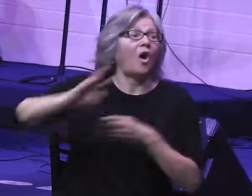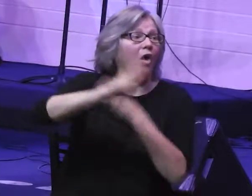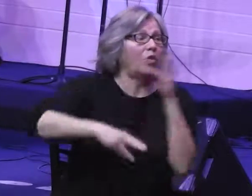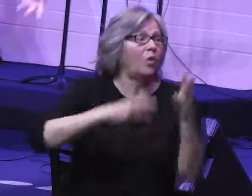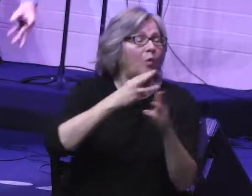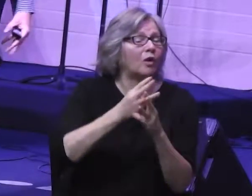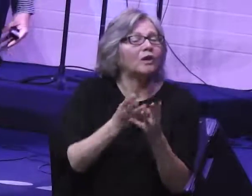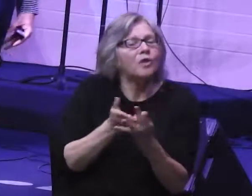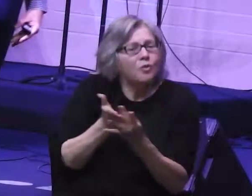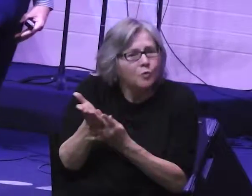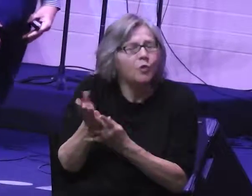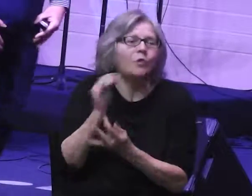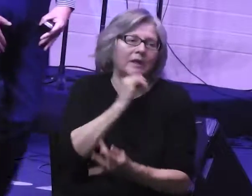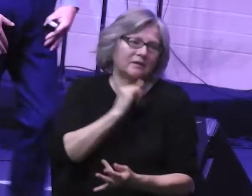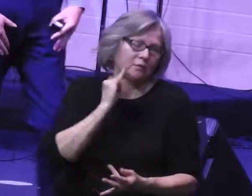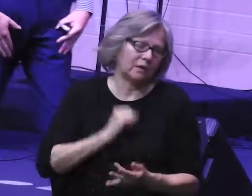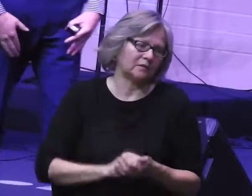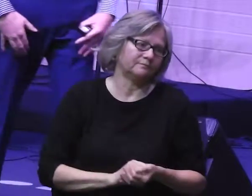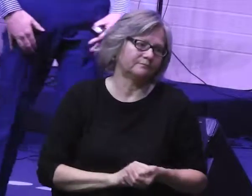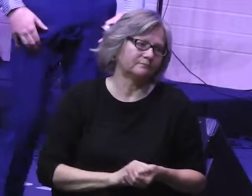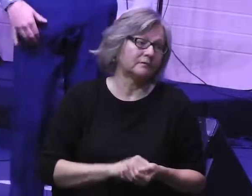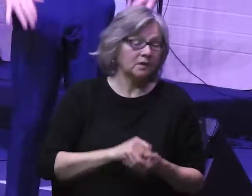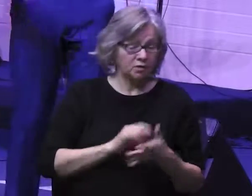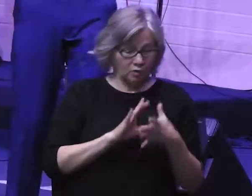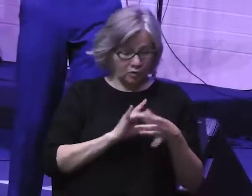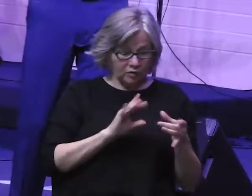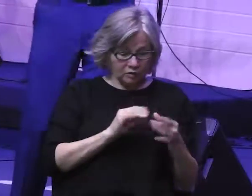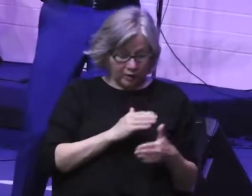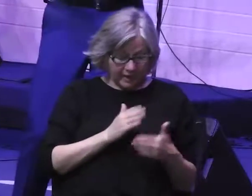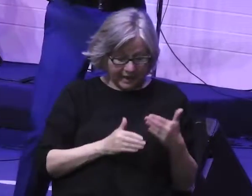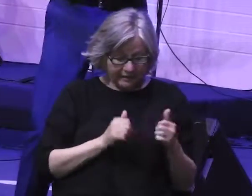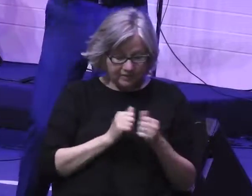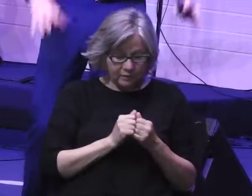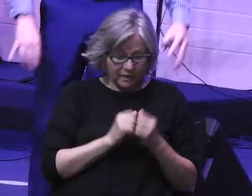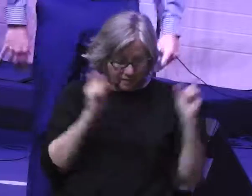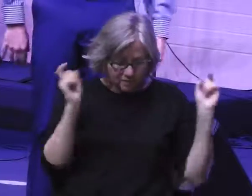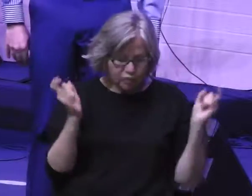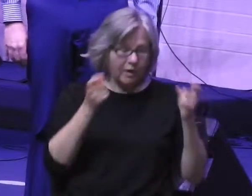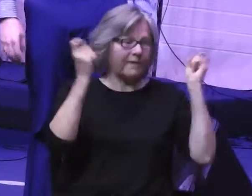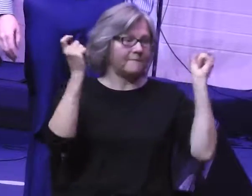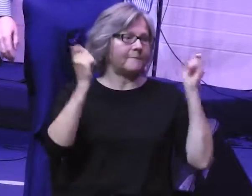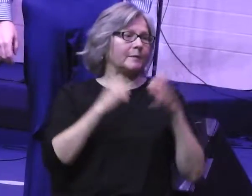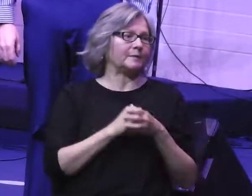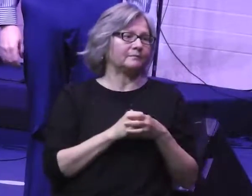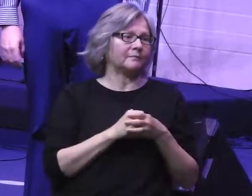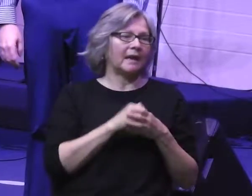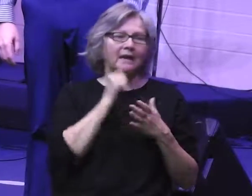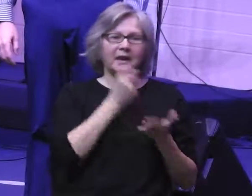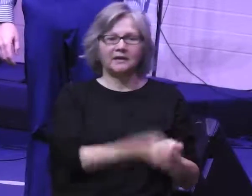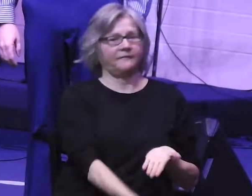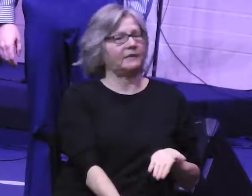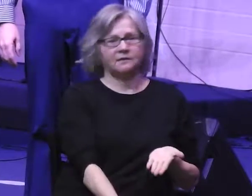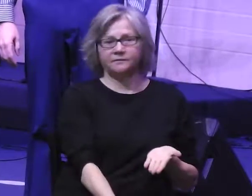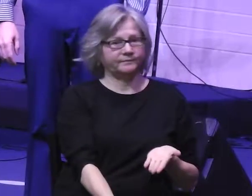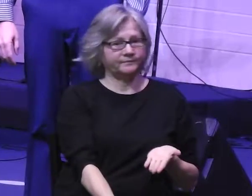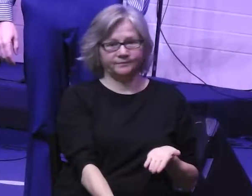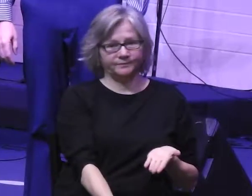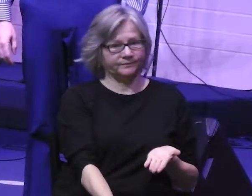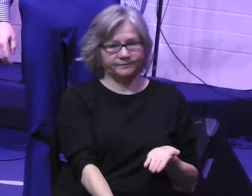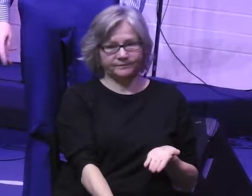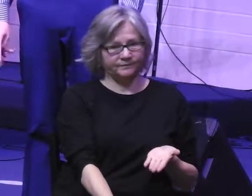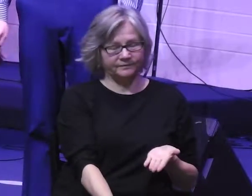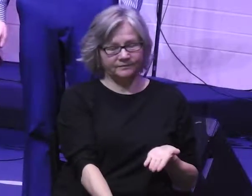So this whole episode ends in a triumph, not a defeat.